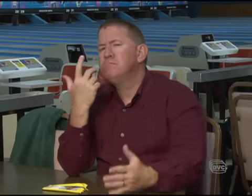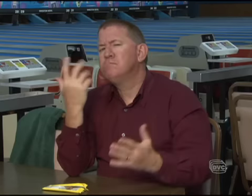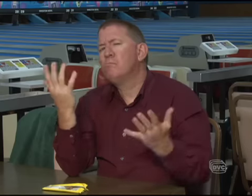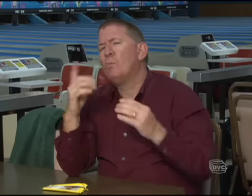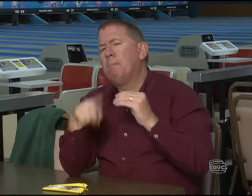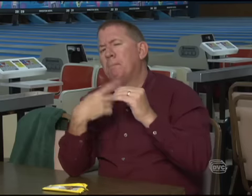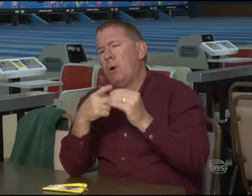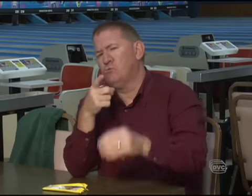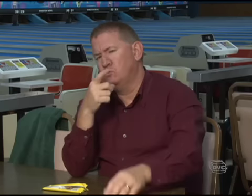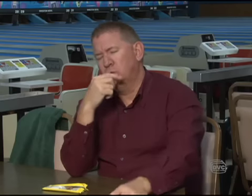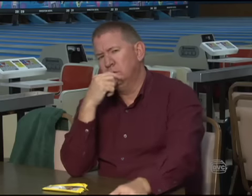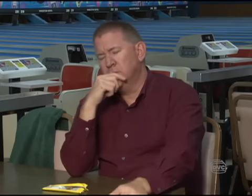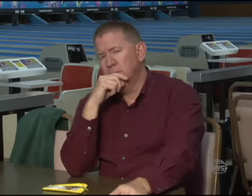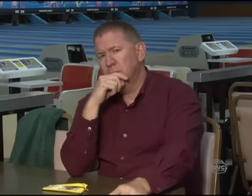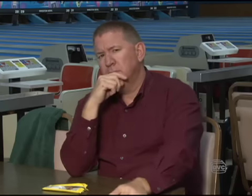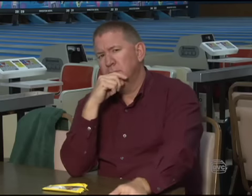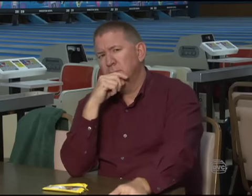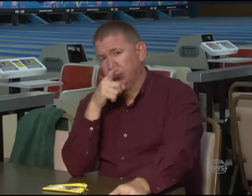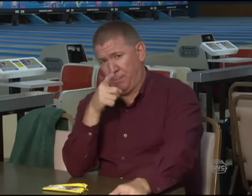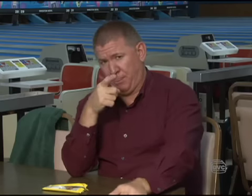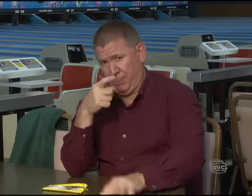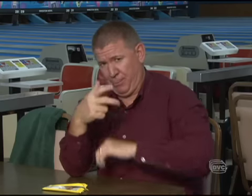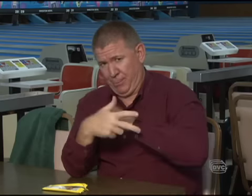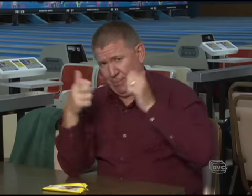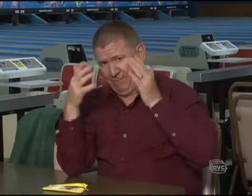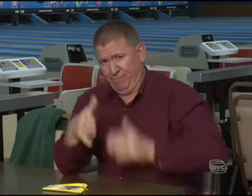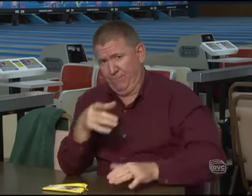But what about you? Are you a thief?